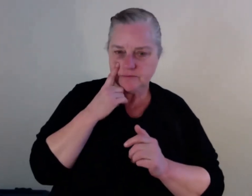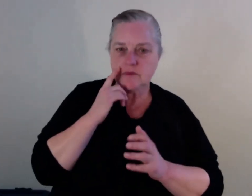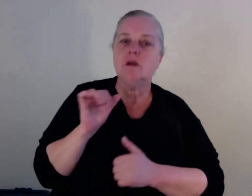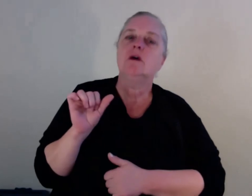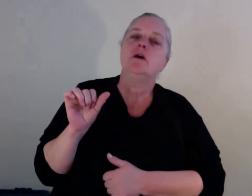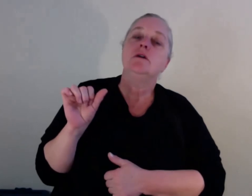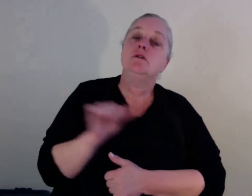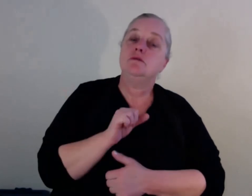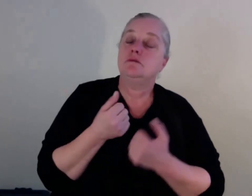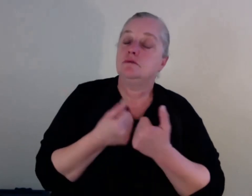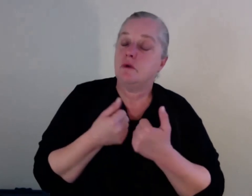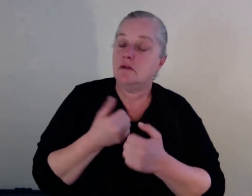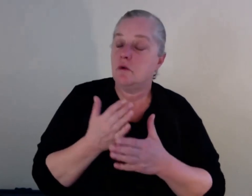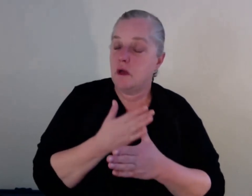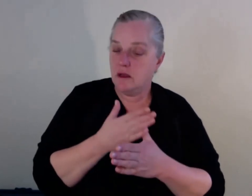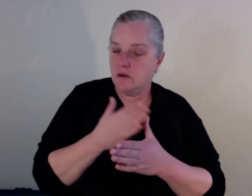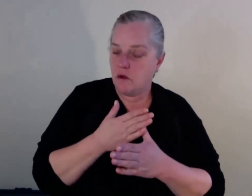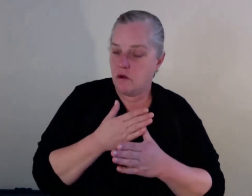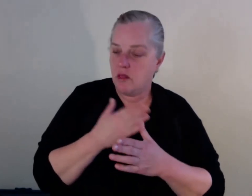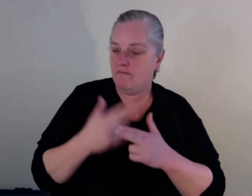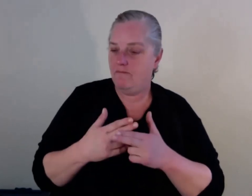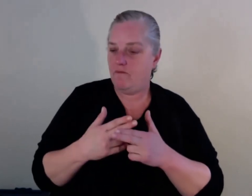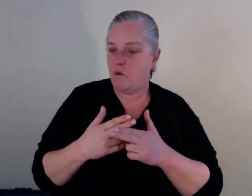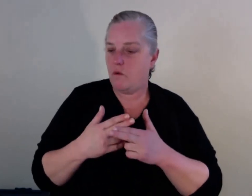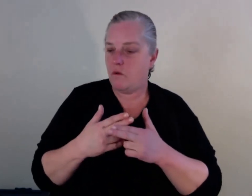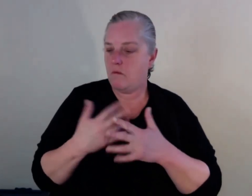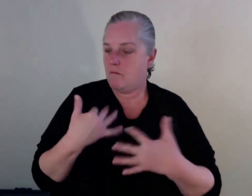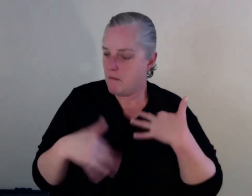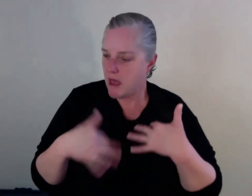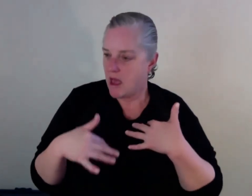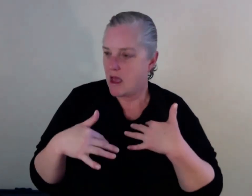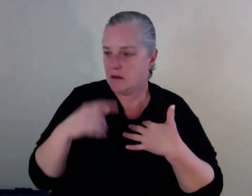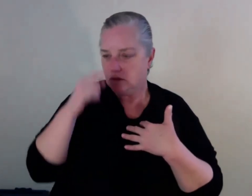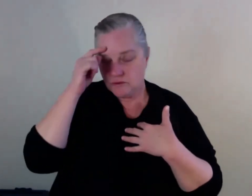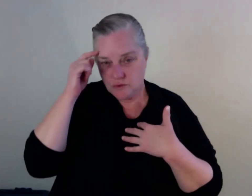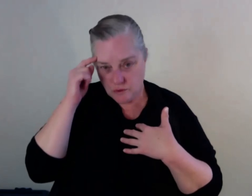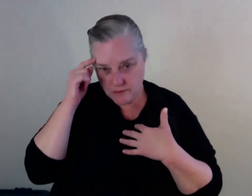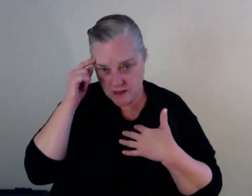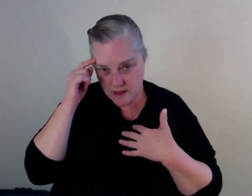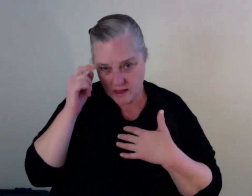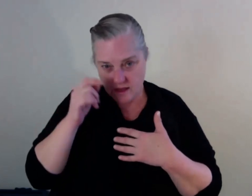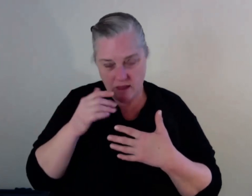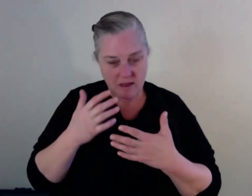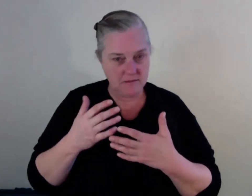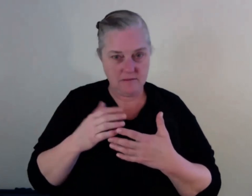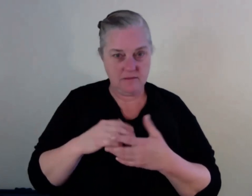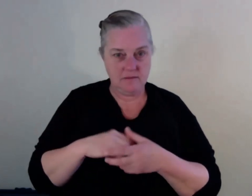only thing. it doesn't necessarily, that modality doesn't always work for every person. I couldn't understand why it was being pushed for me as a certain